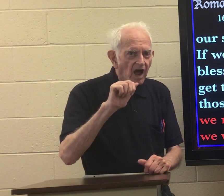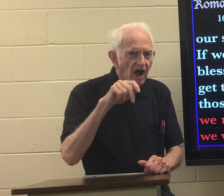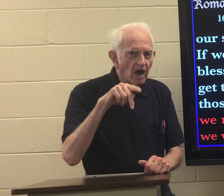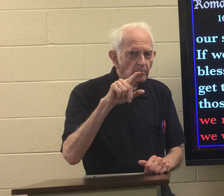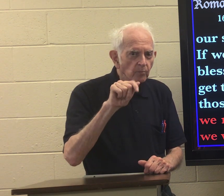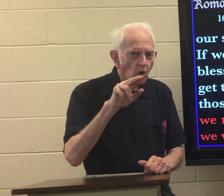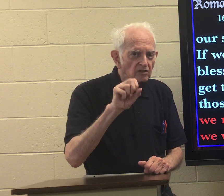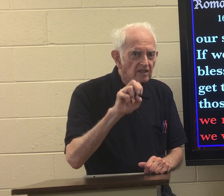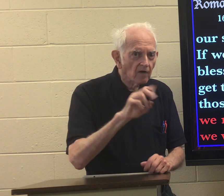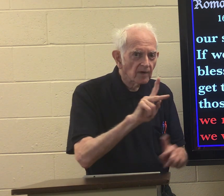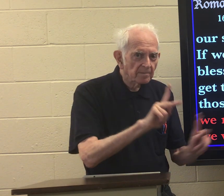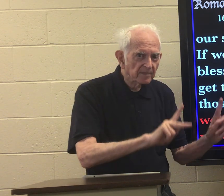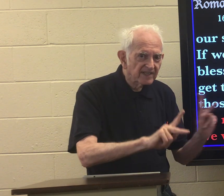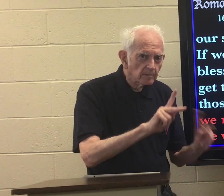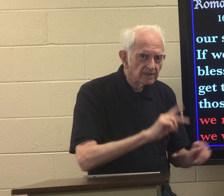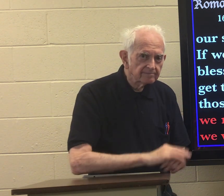not the applause of people